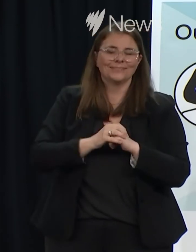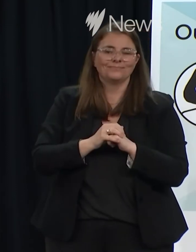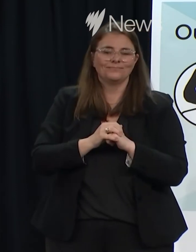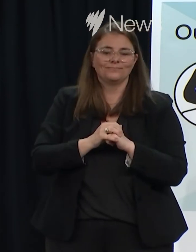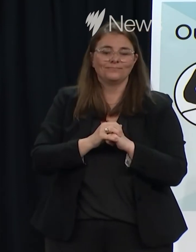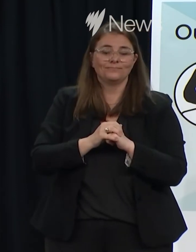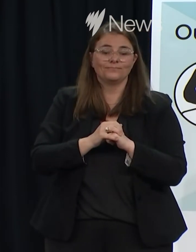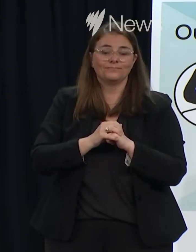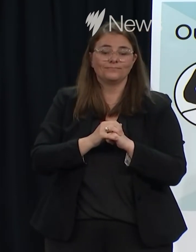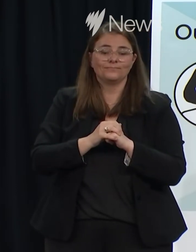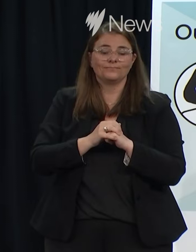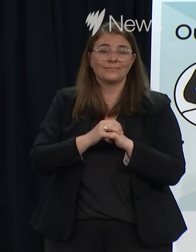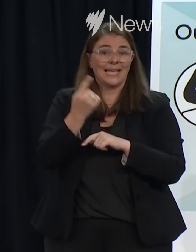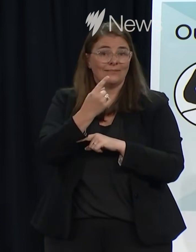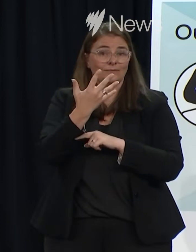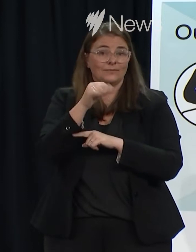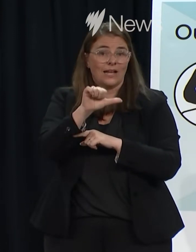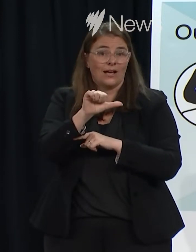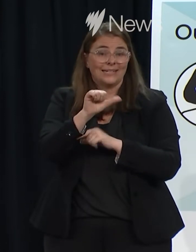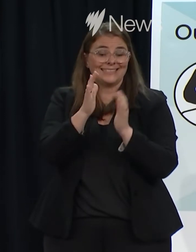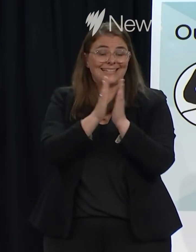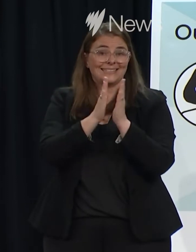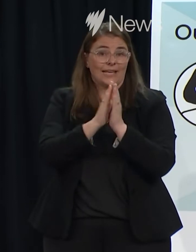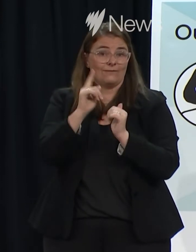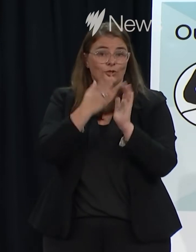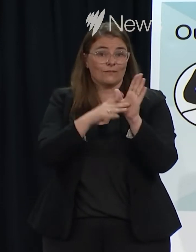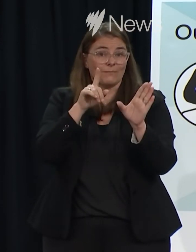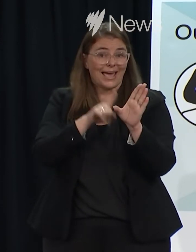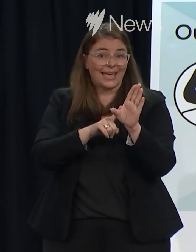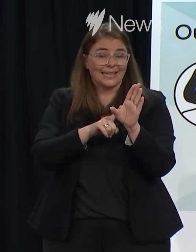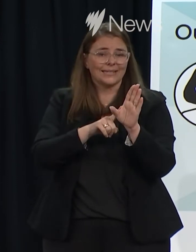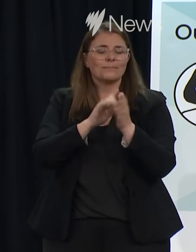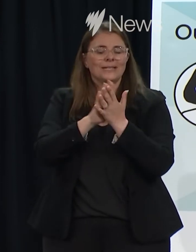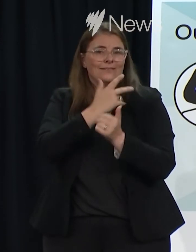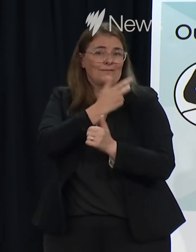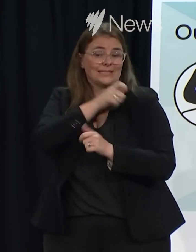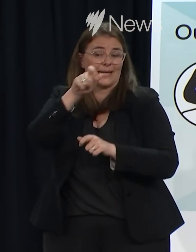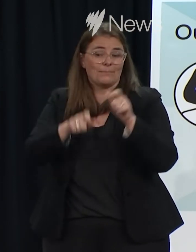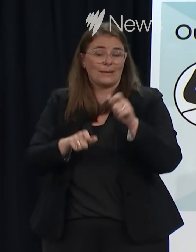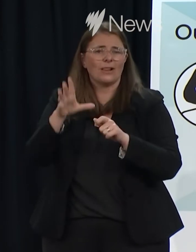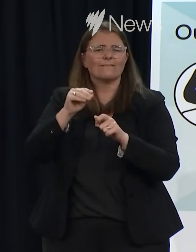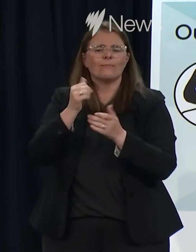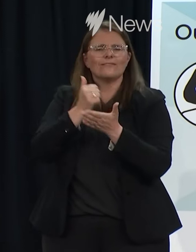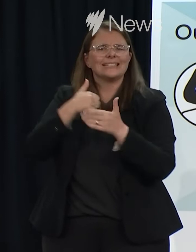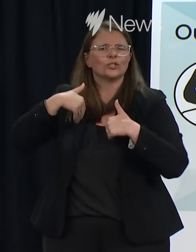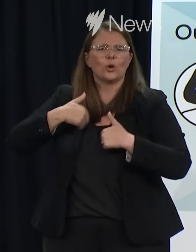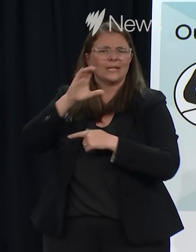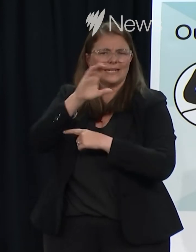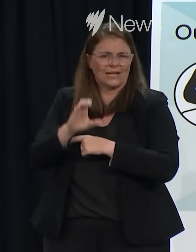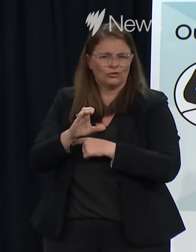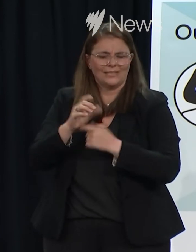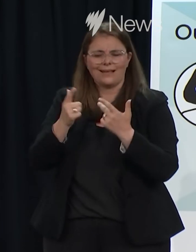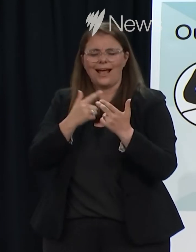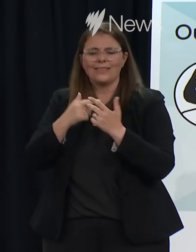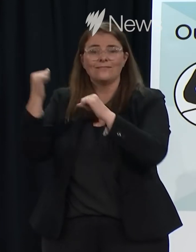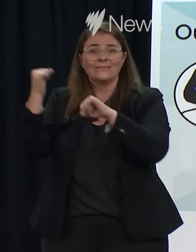And from 11.59pm Sunday 1 May, vaccinated travellers from visa waiver countries and those with